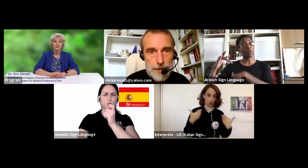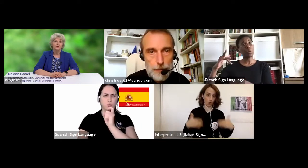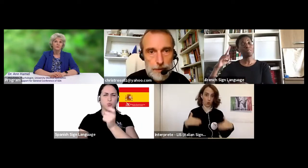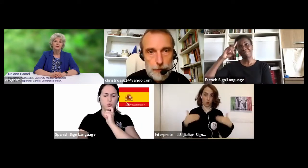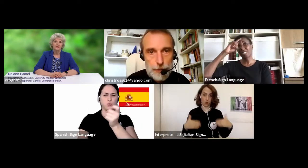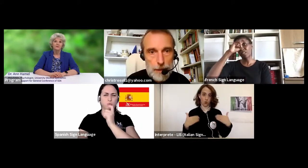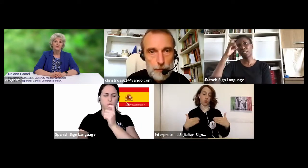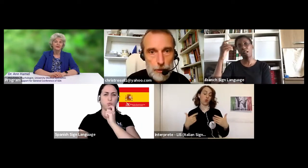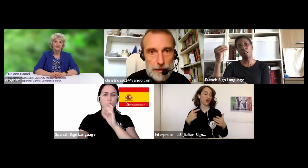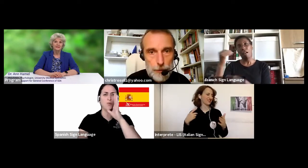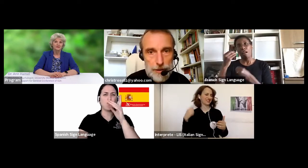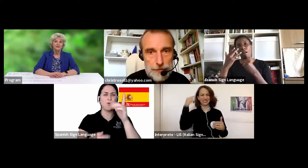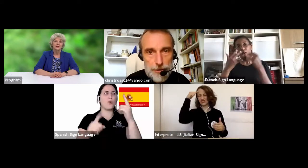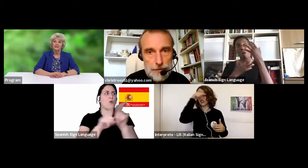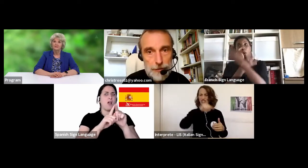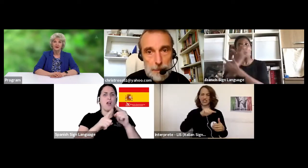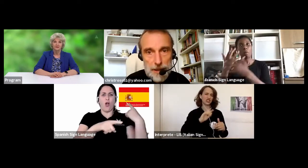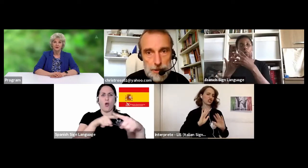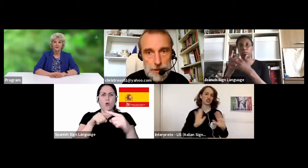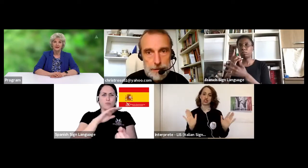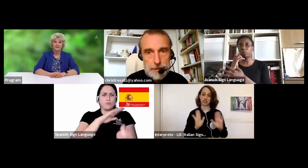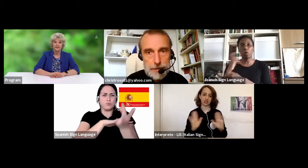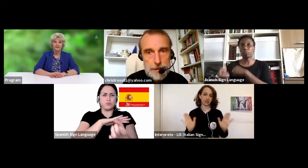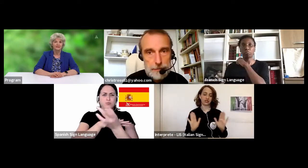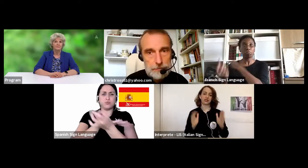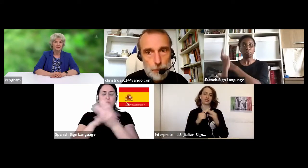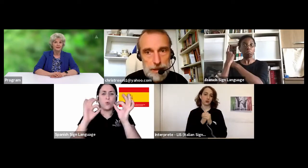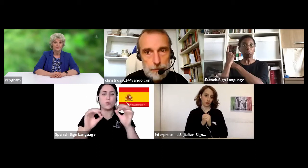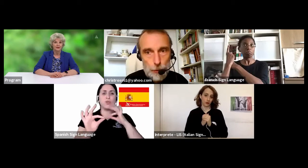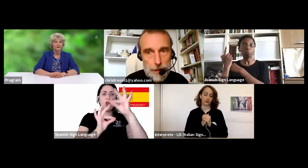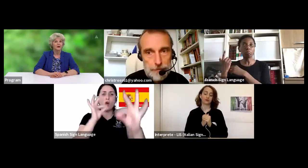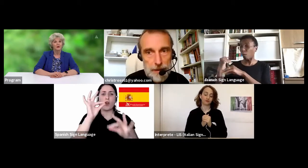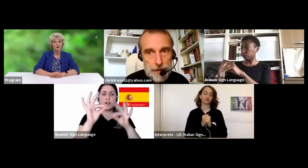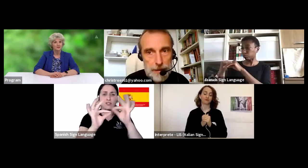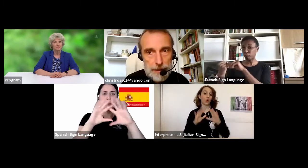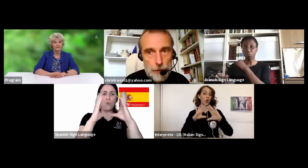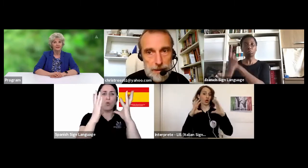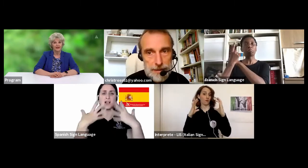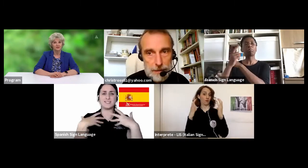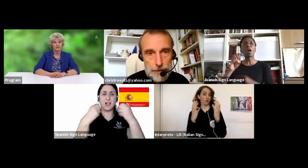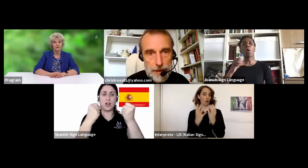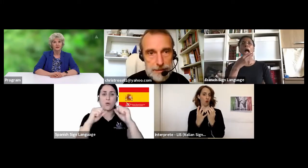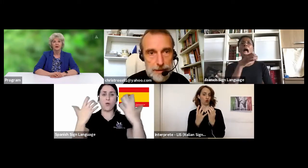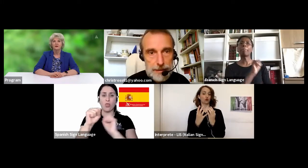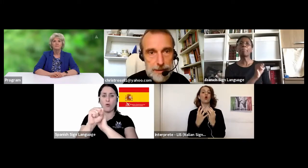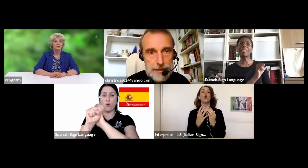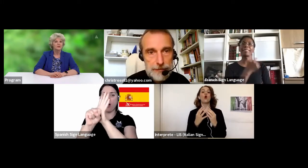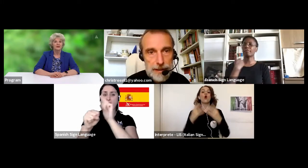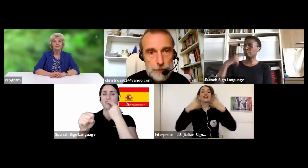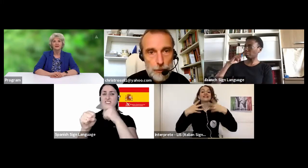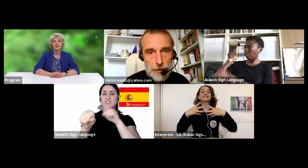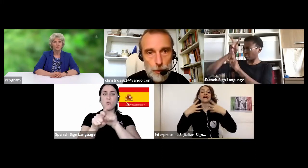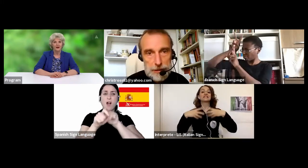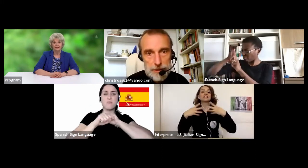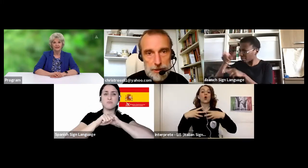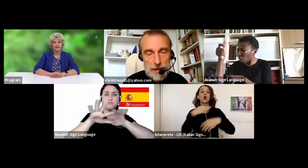When the World Health Organization identified COVID-19 as a pandemic on March 11 last year, most of